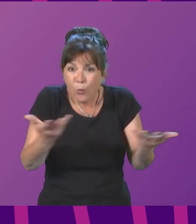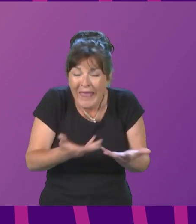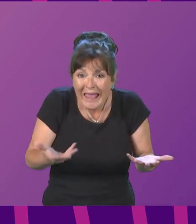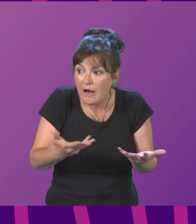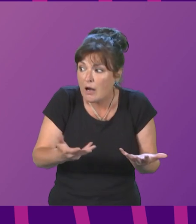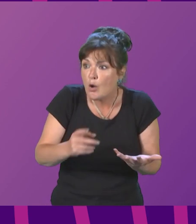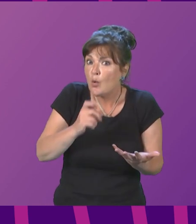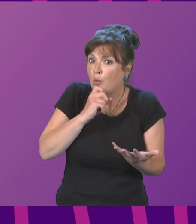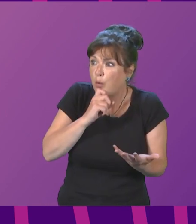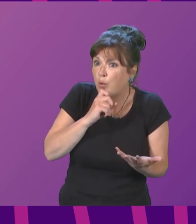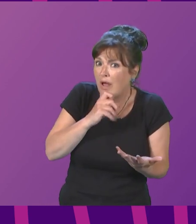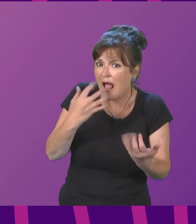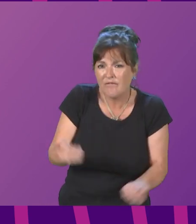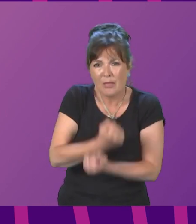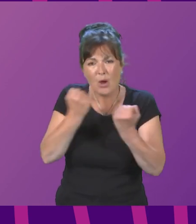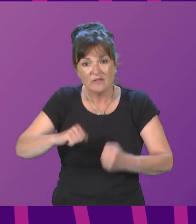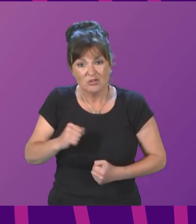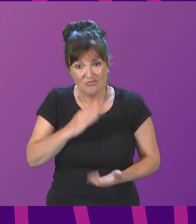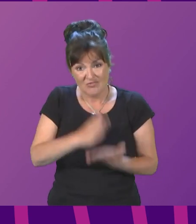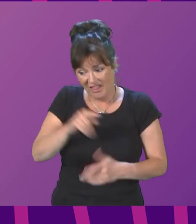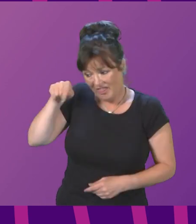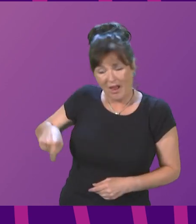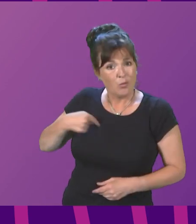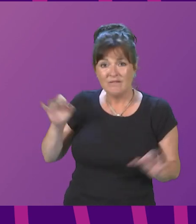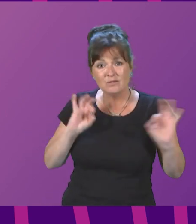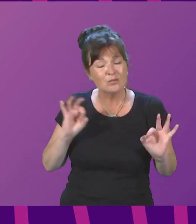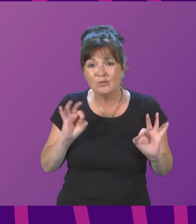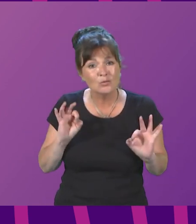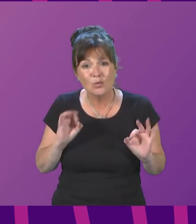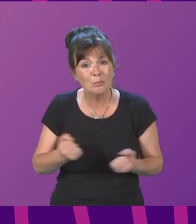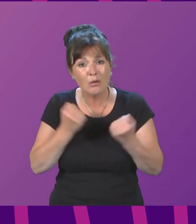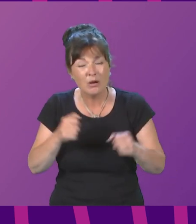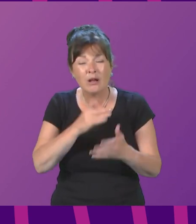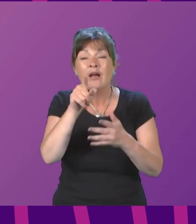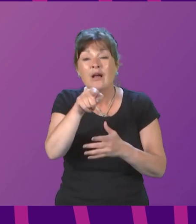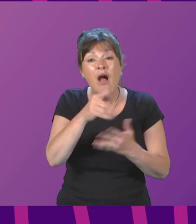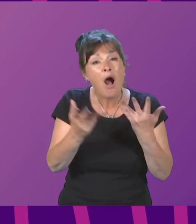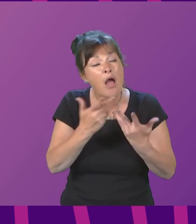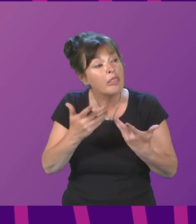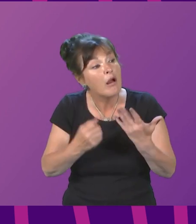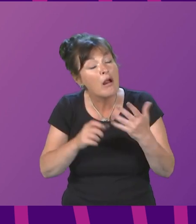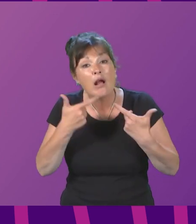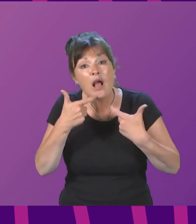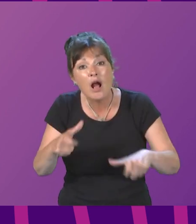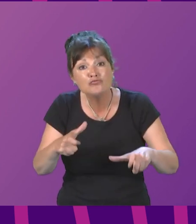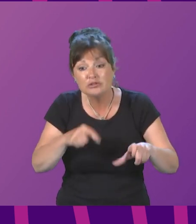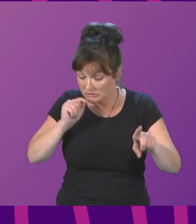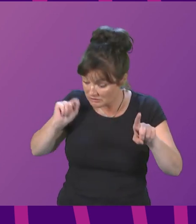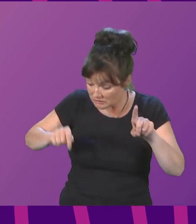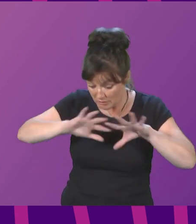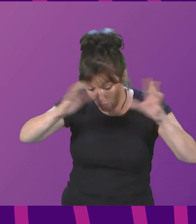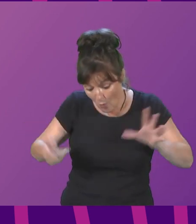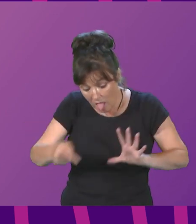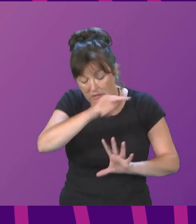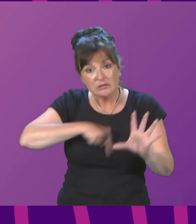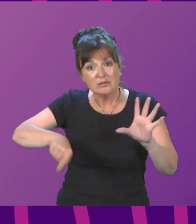really matters. This crisis is much worse in the UK than in other developed countries because of a Brexit that Scotland